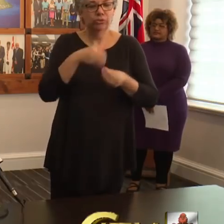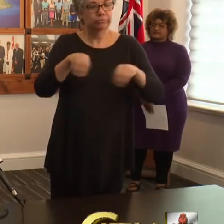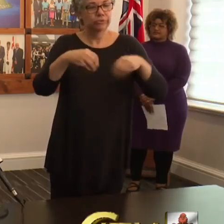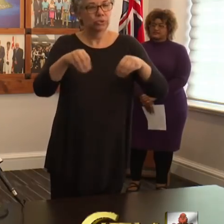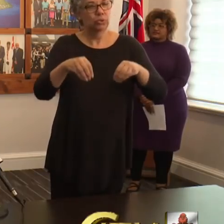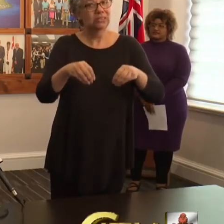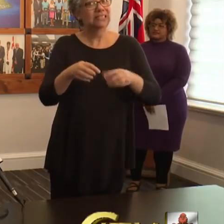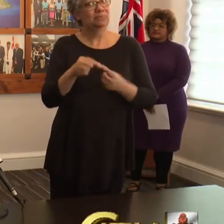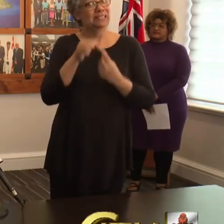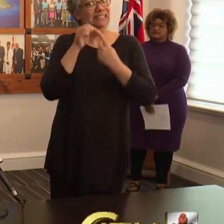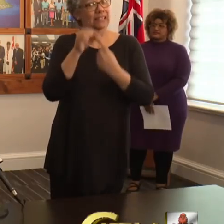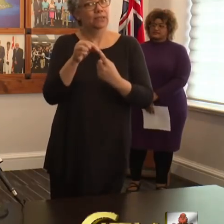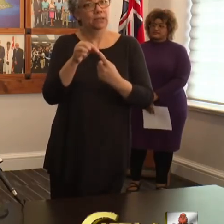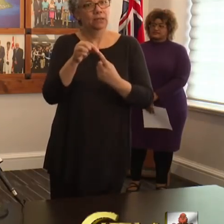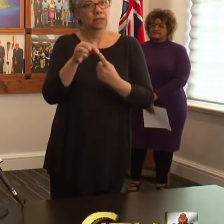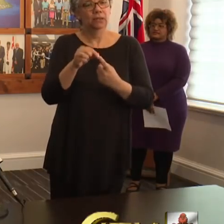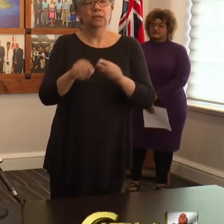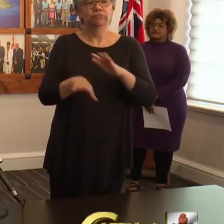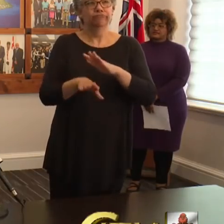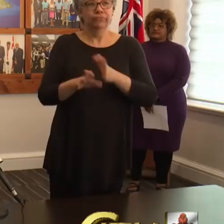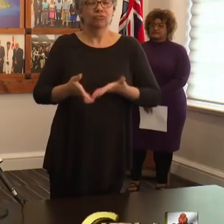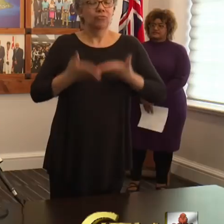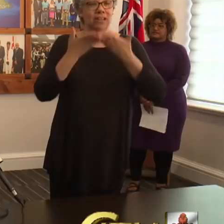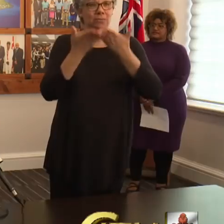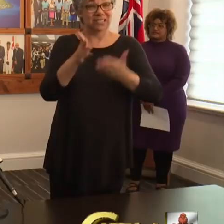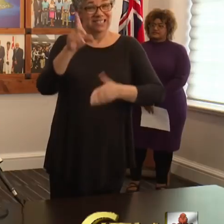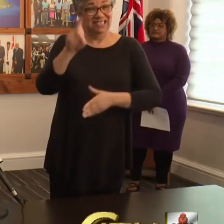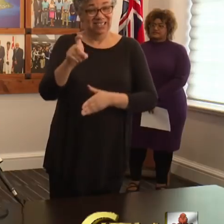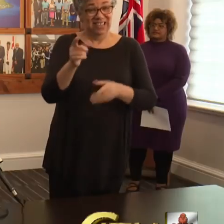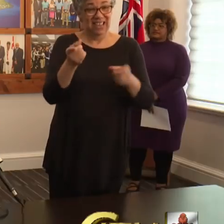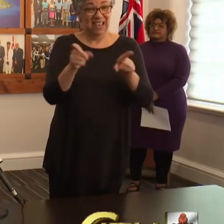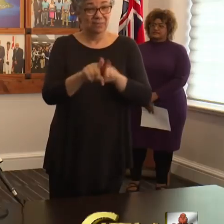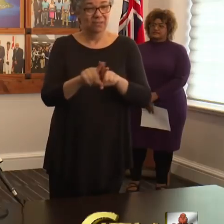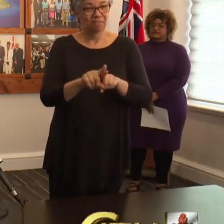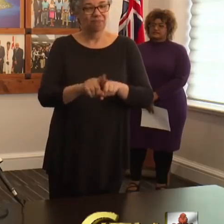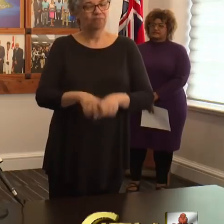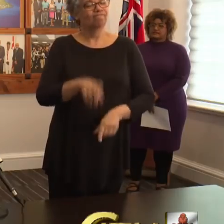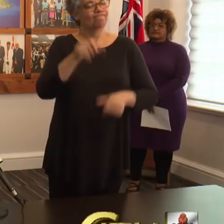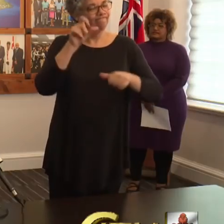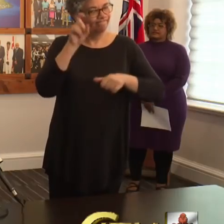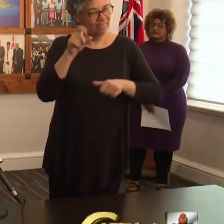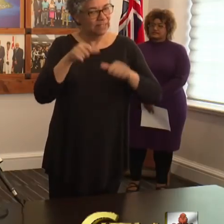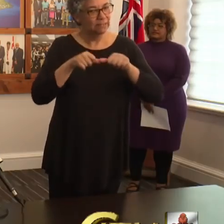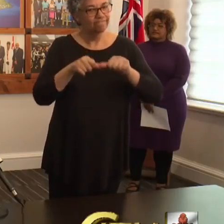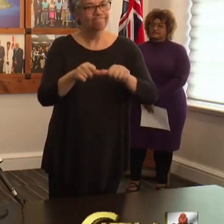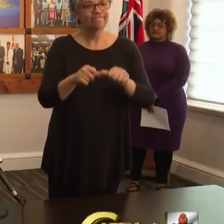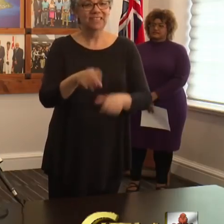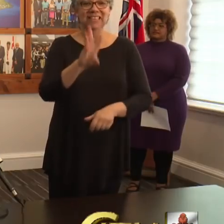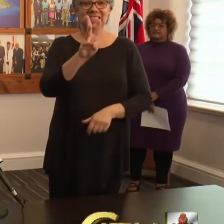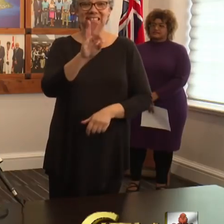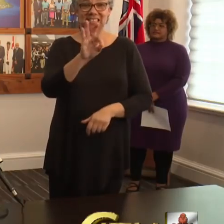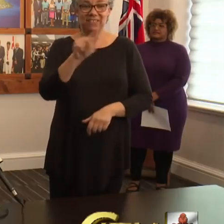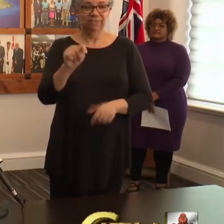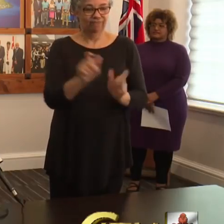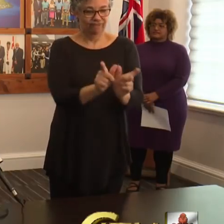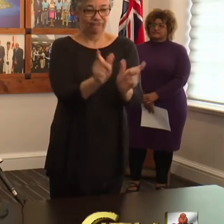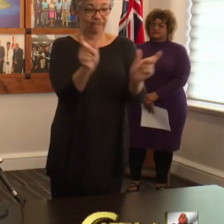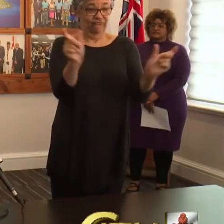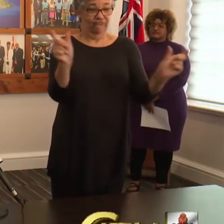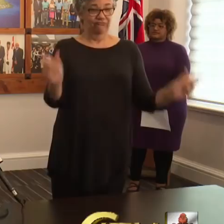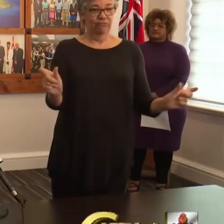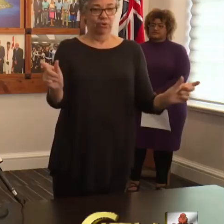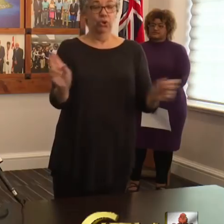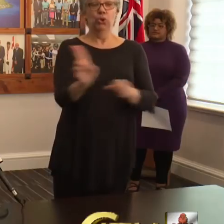the below recommendations should be implemented. Again, maintain physical separation of six feet from other shoppers. Use